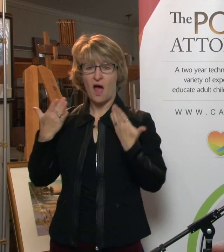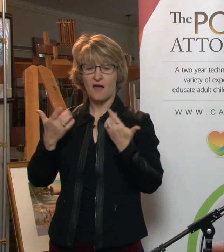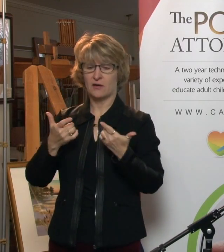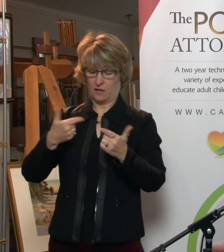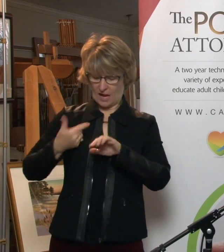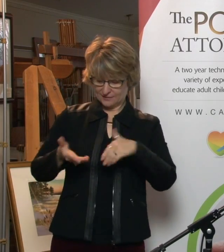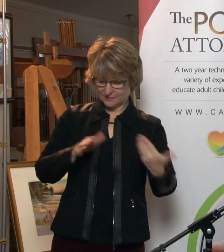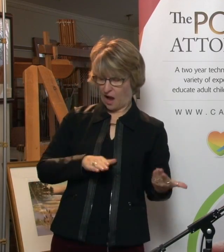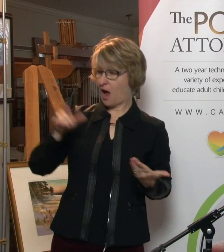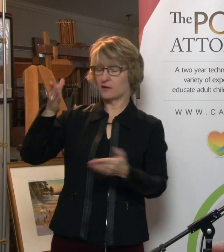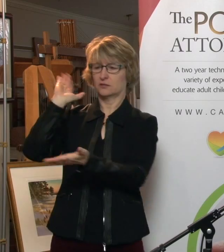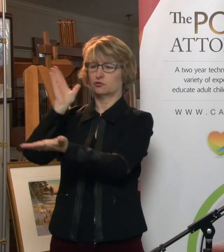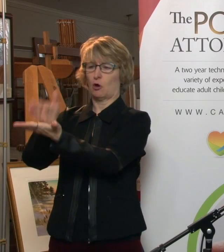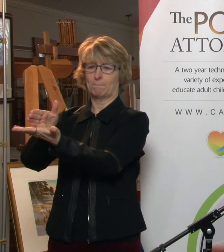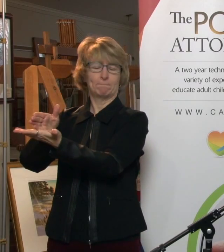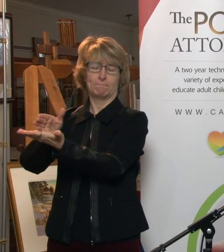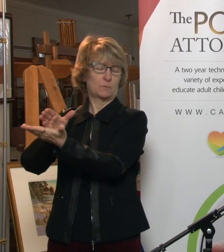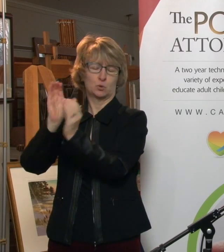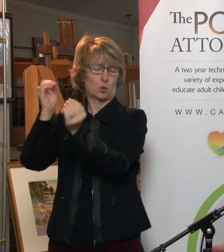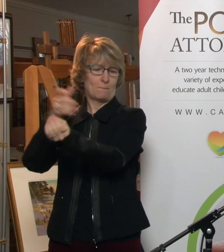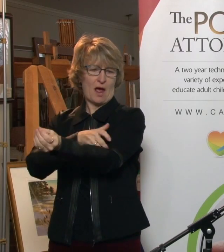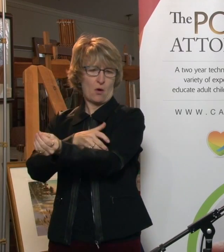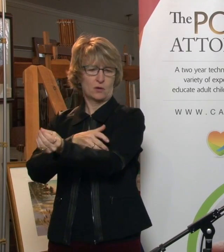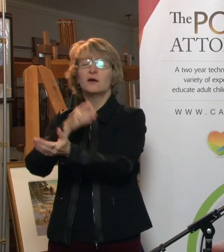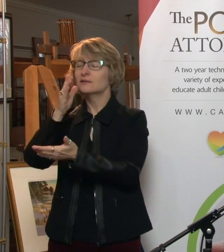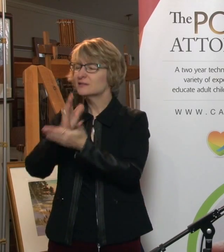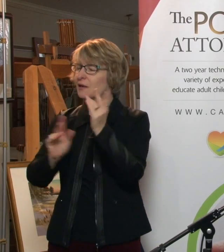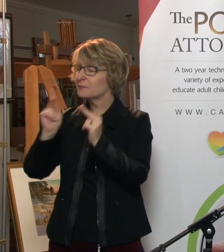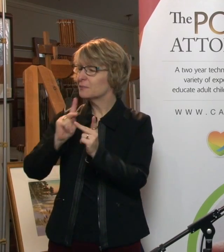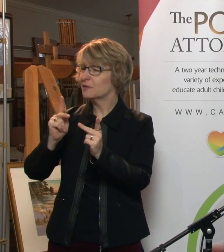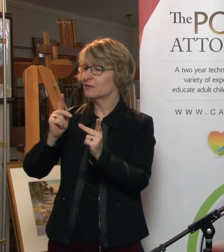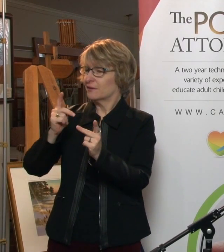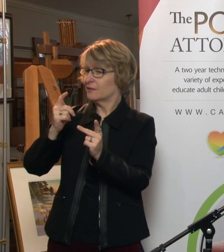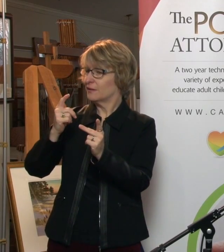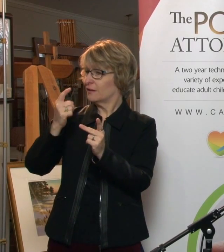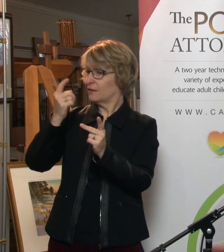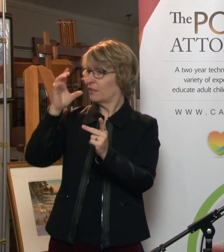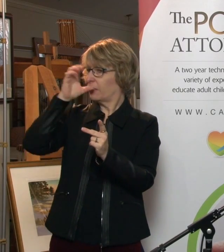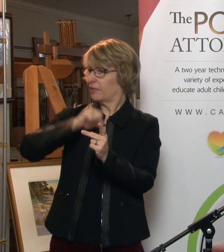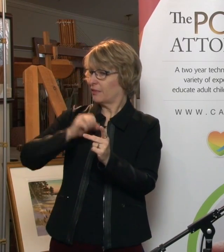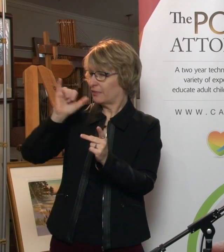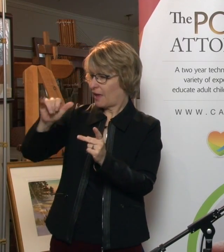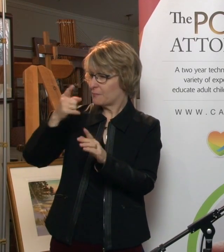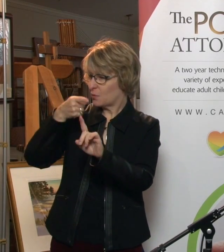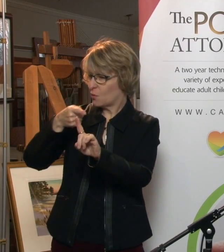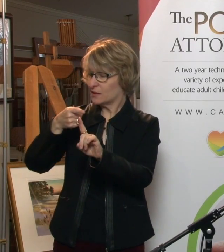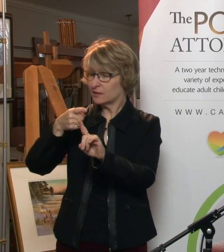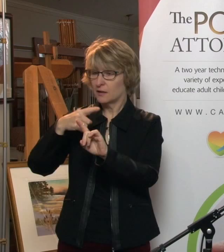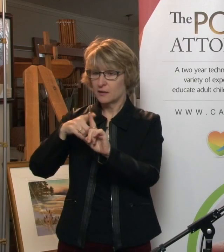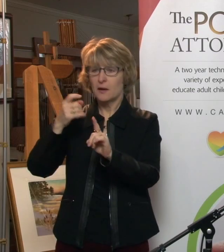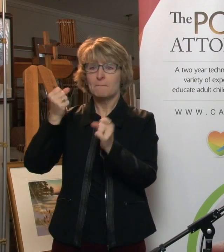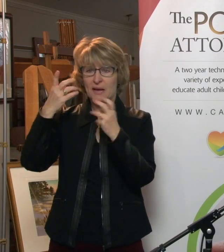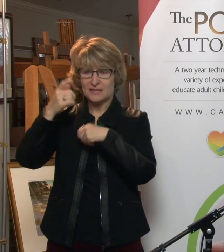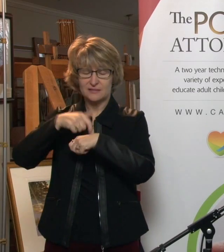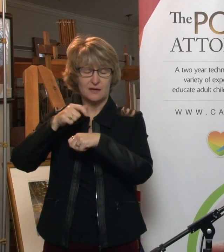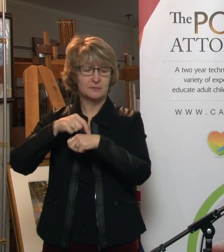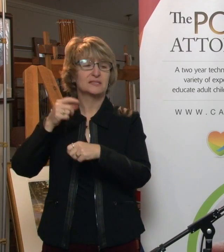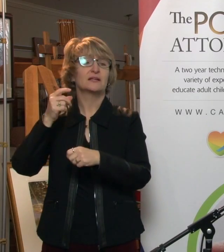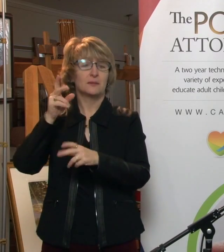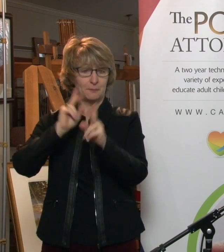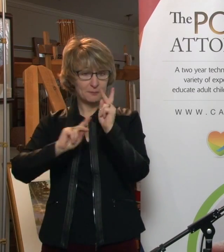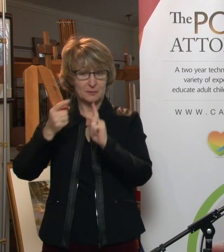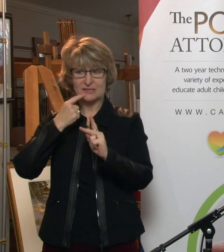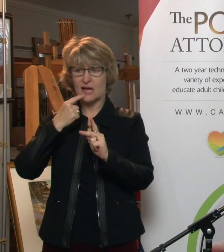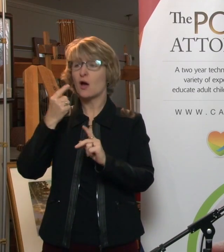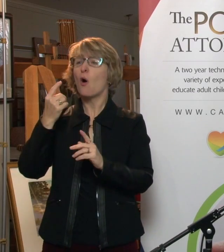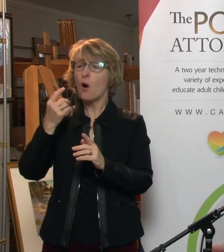And that seems like a very basic point, but a lot of people miss that. Working for a bank, I often hear people, you know, working in the retail branch will say